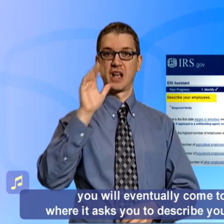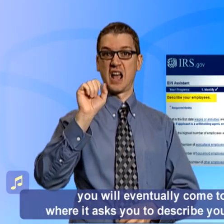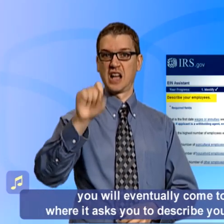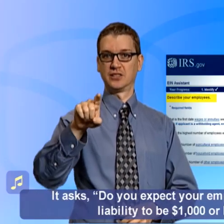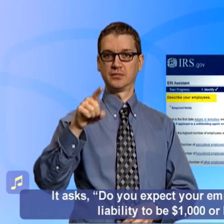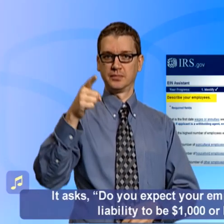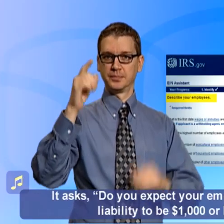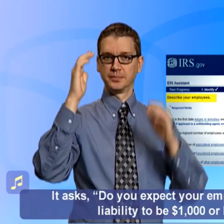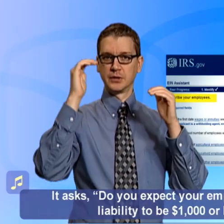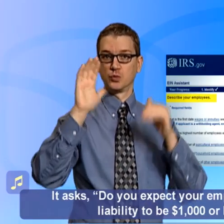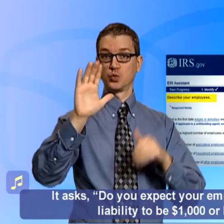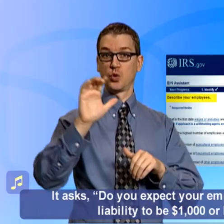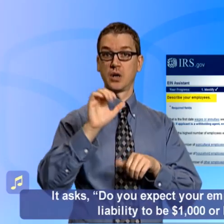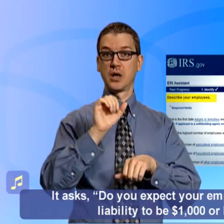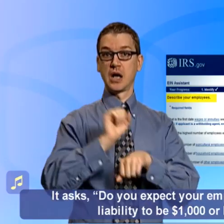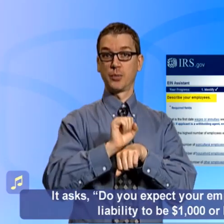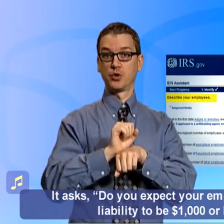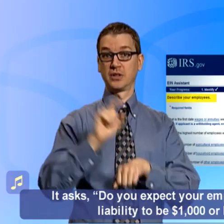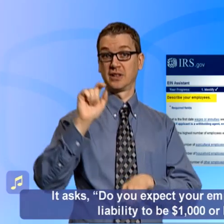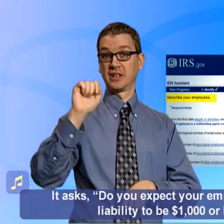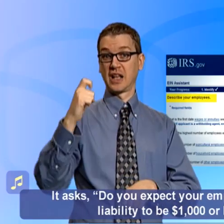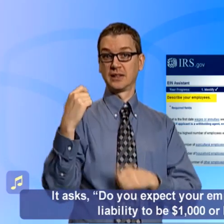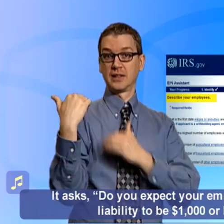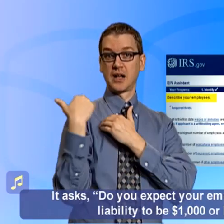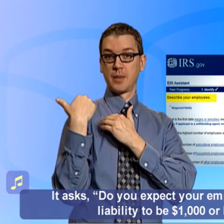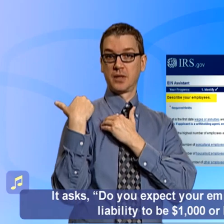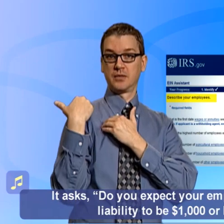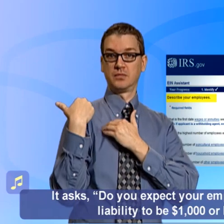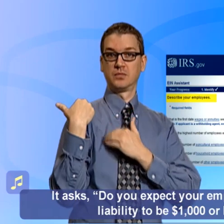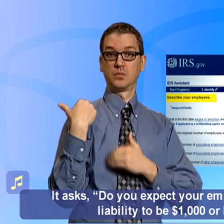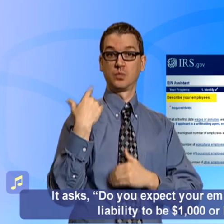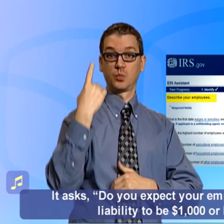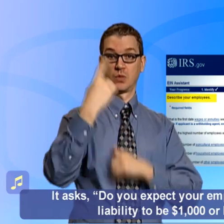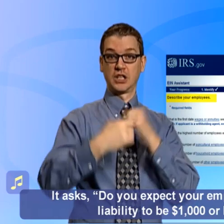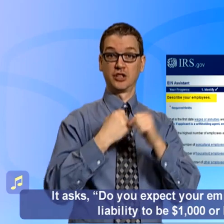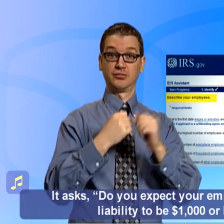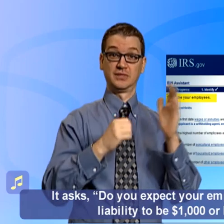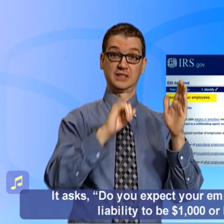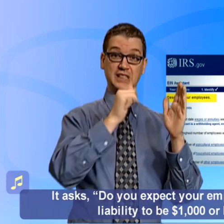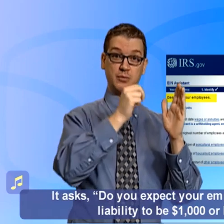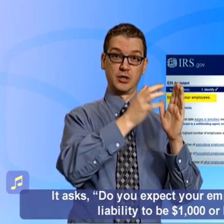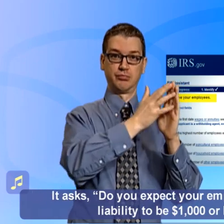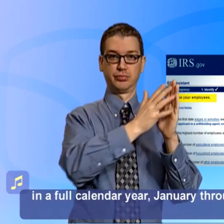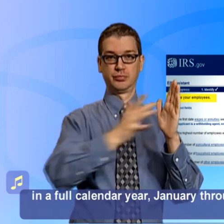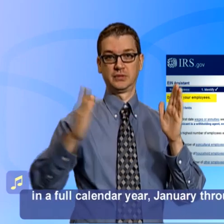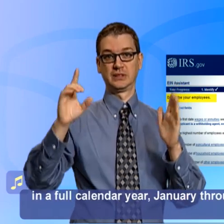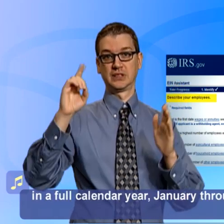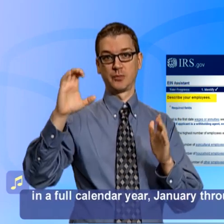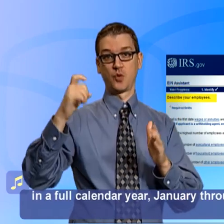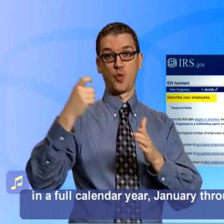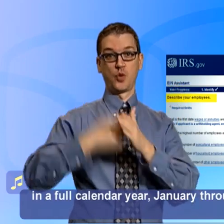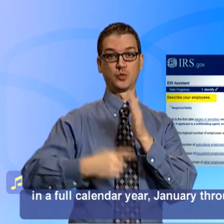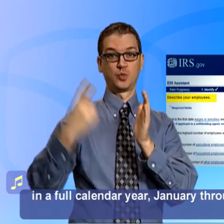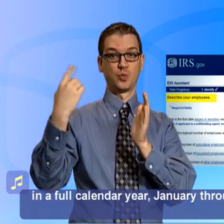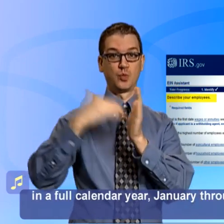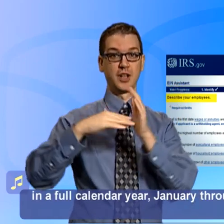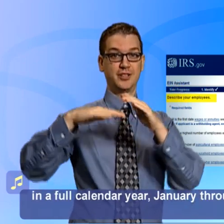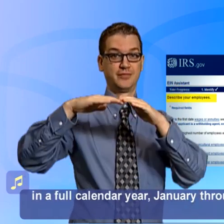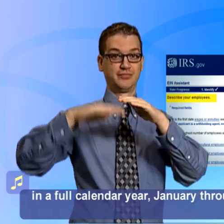It asks do you expect your employment tax liability to be $1,000 or less in a full calendar year January through